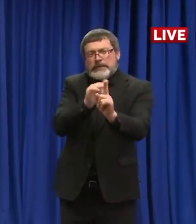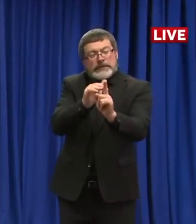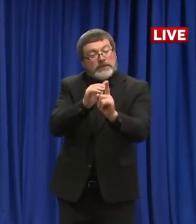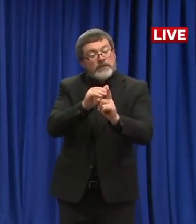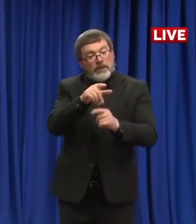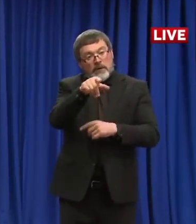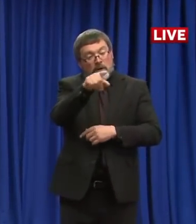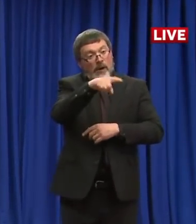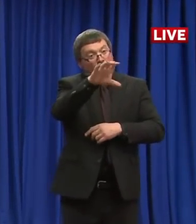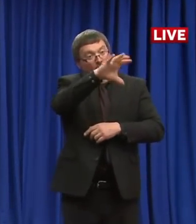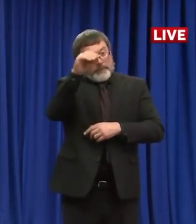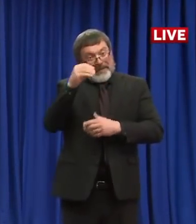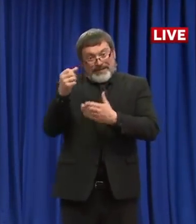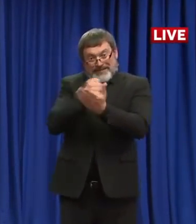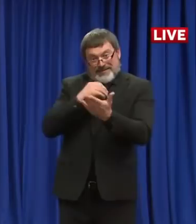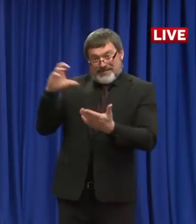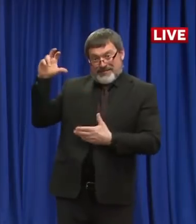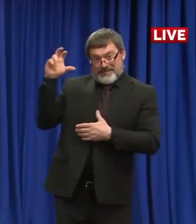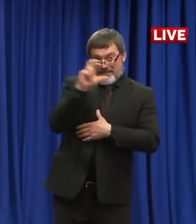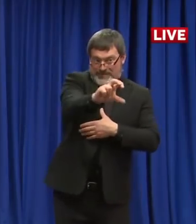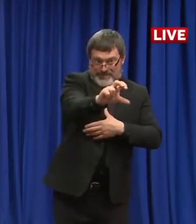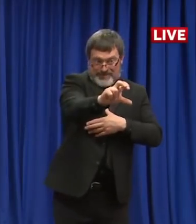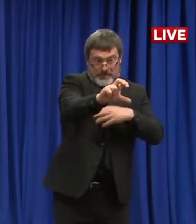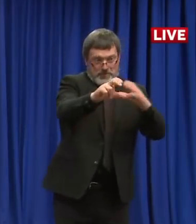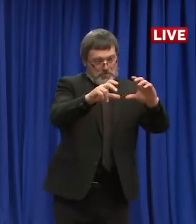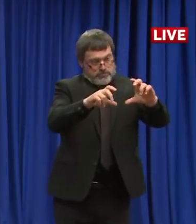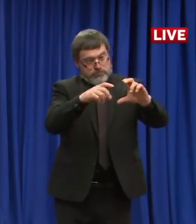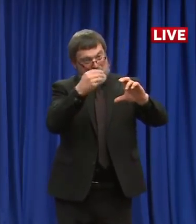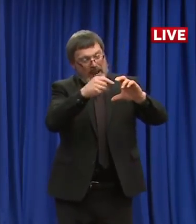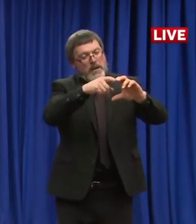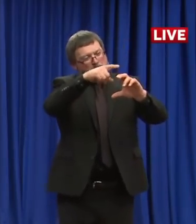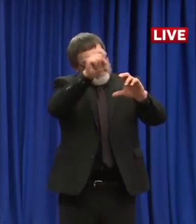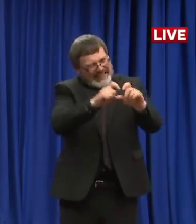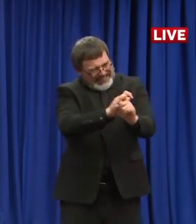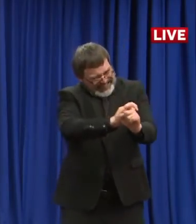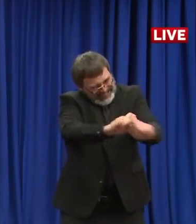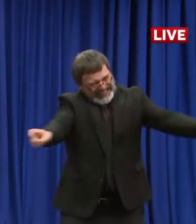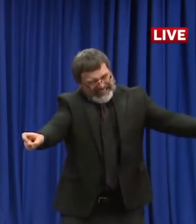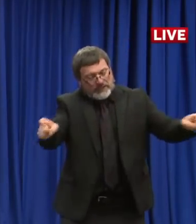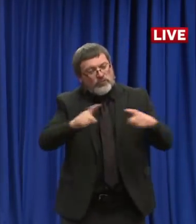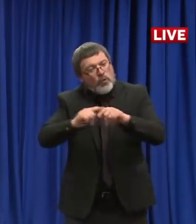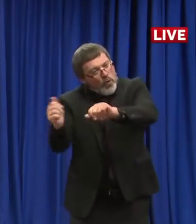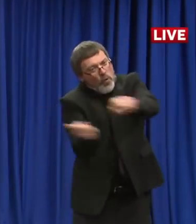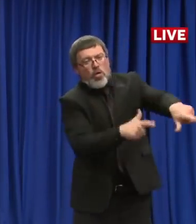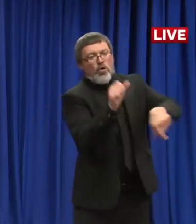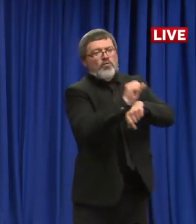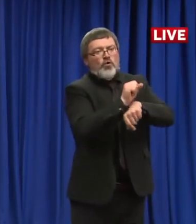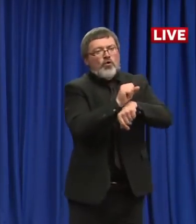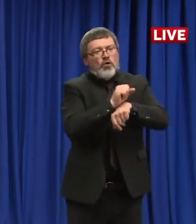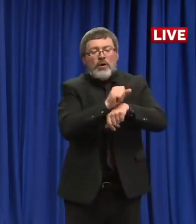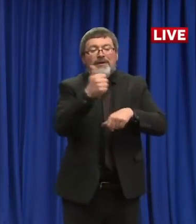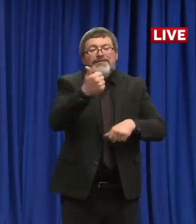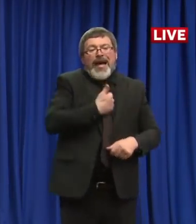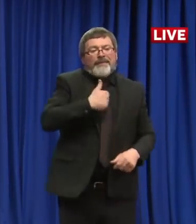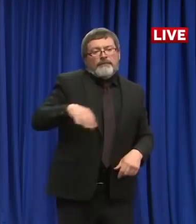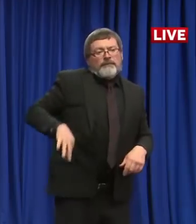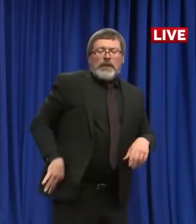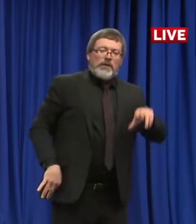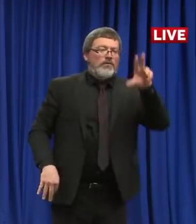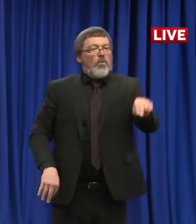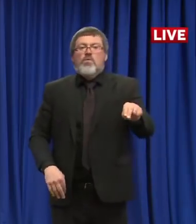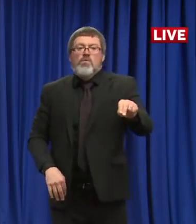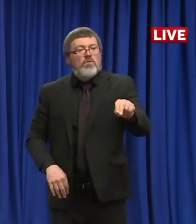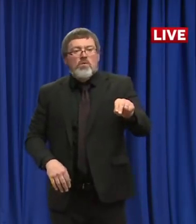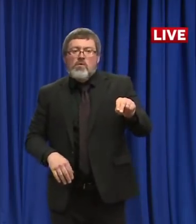go to those frontline workers, and that will be audited and assured. So while the organizations themselves apply for the funds, they absolutely have to flow through the frontline, and